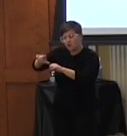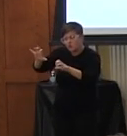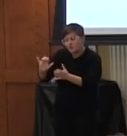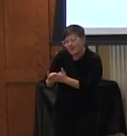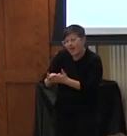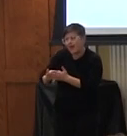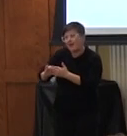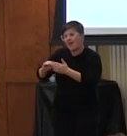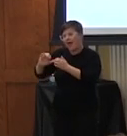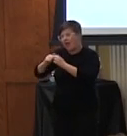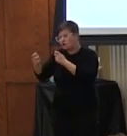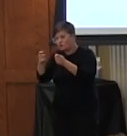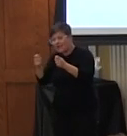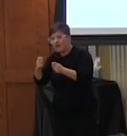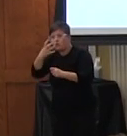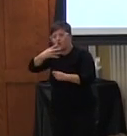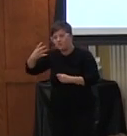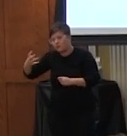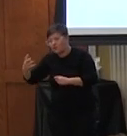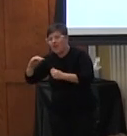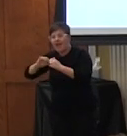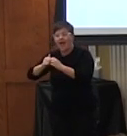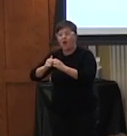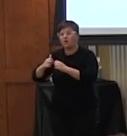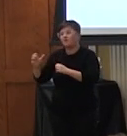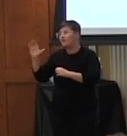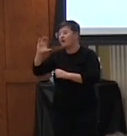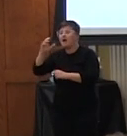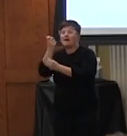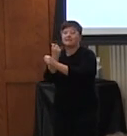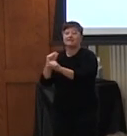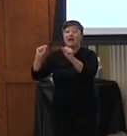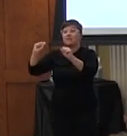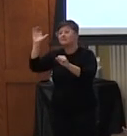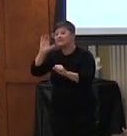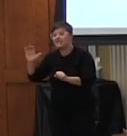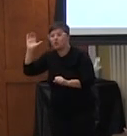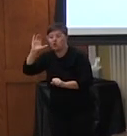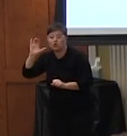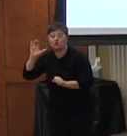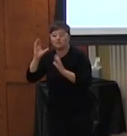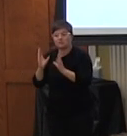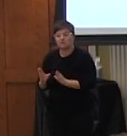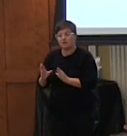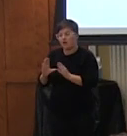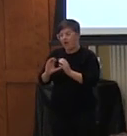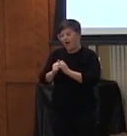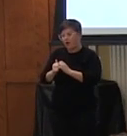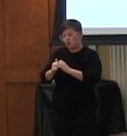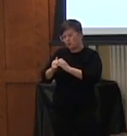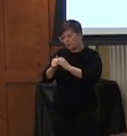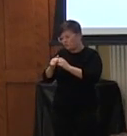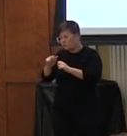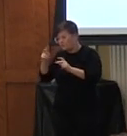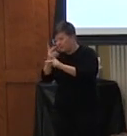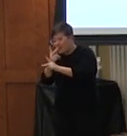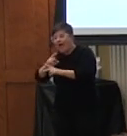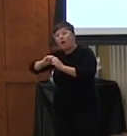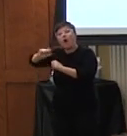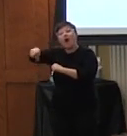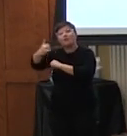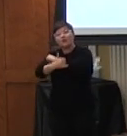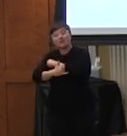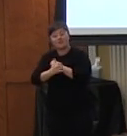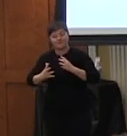migrants how have you handled um asylum seekers etc to find out how others have shaped their stories of